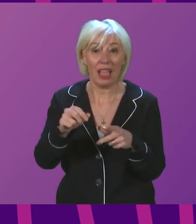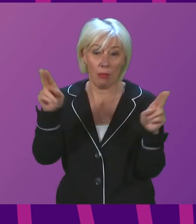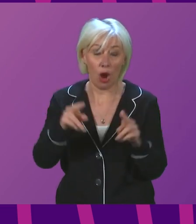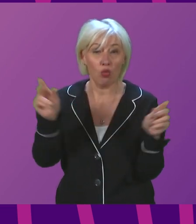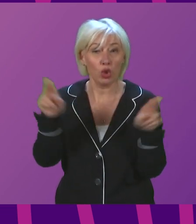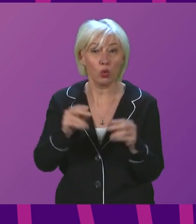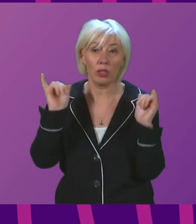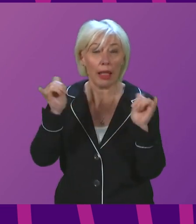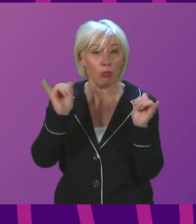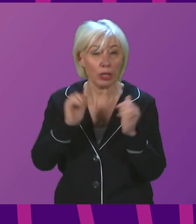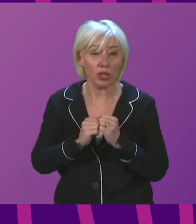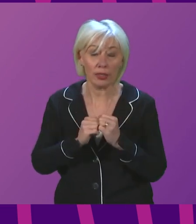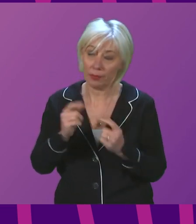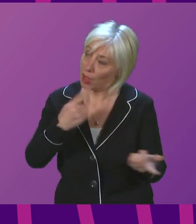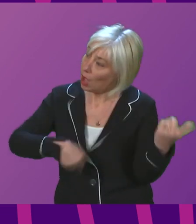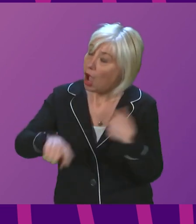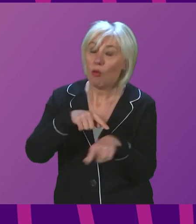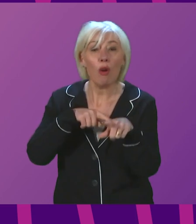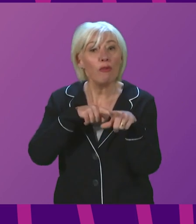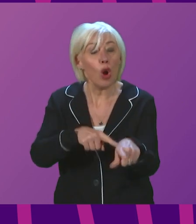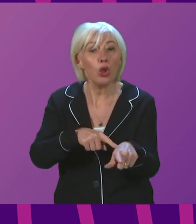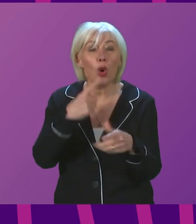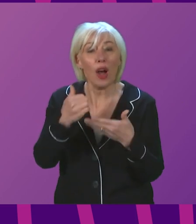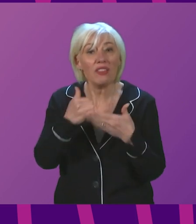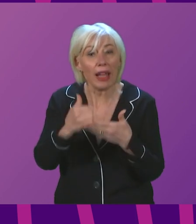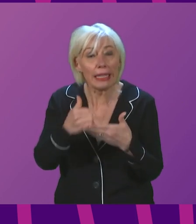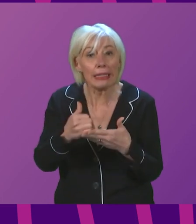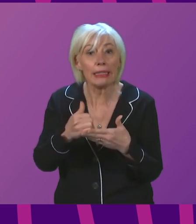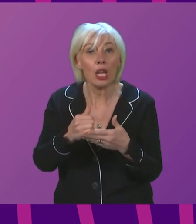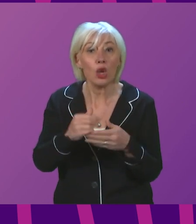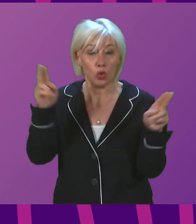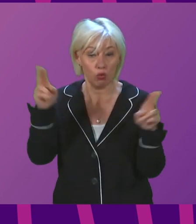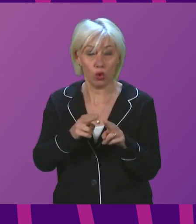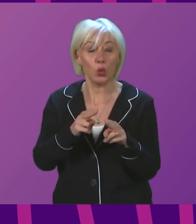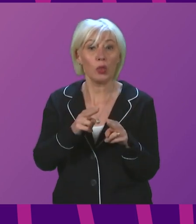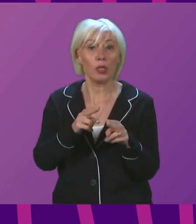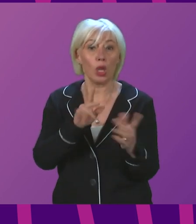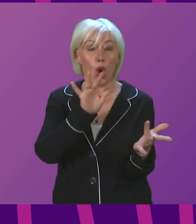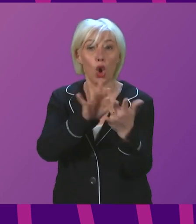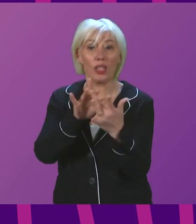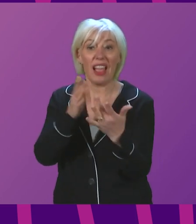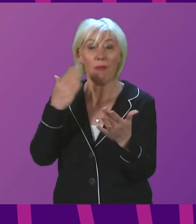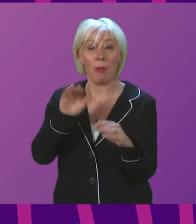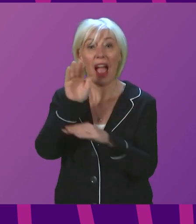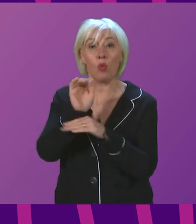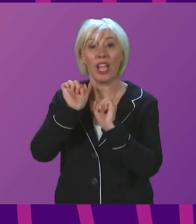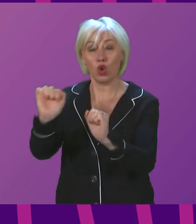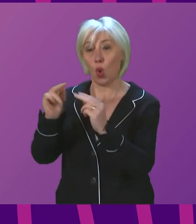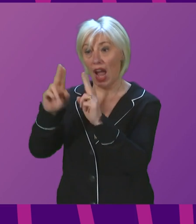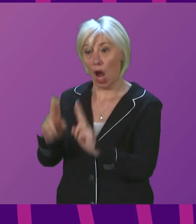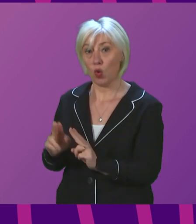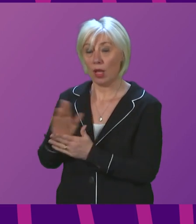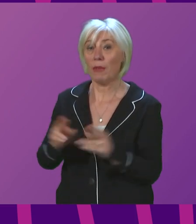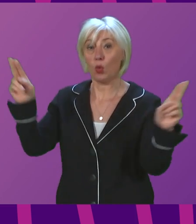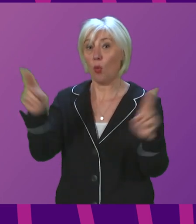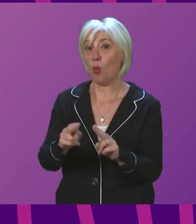can. If we all follow the advice to minimise the contact we have outside our own households, we will help limit the spread of